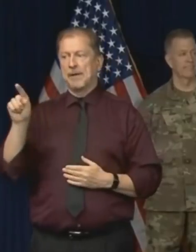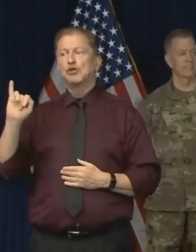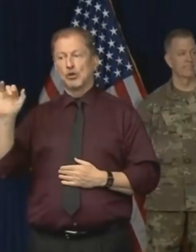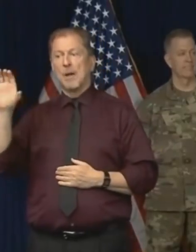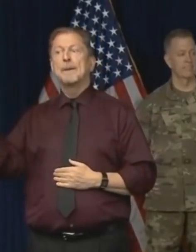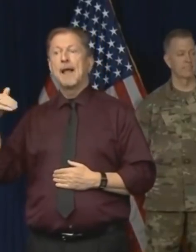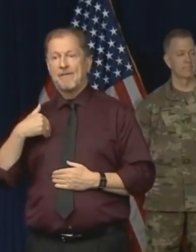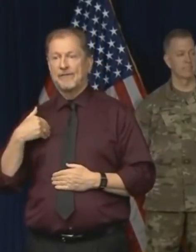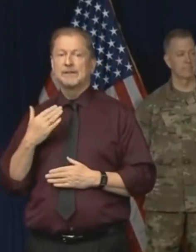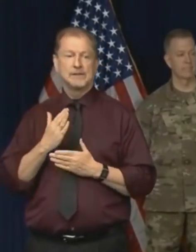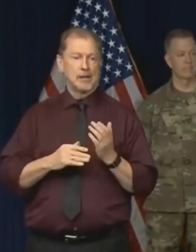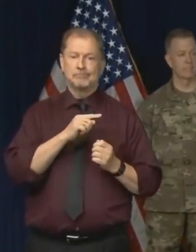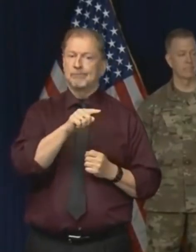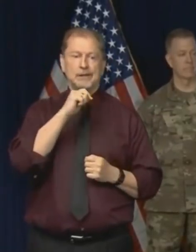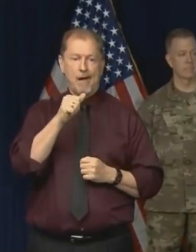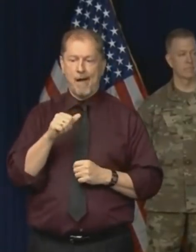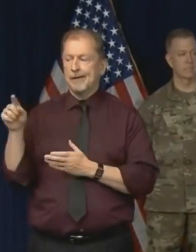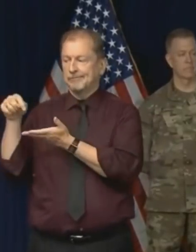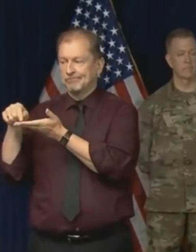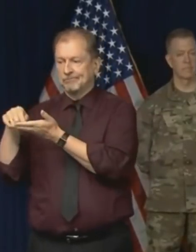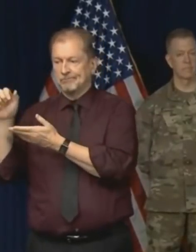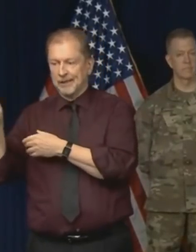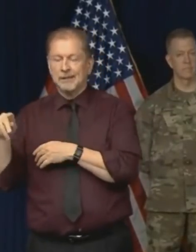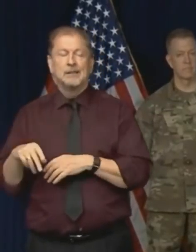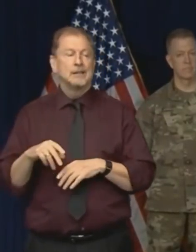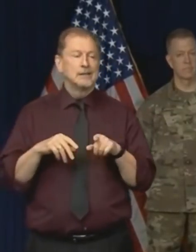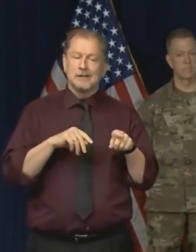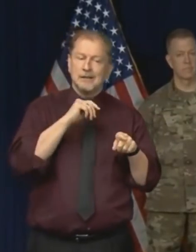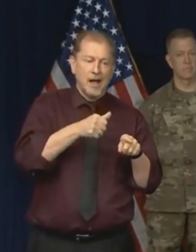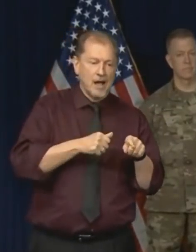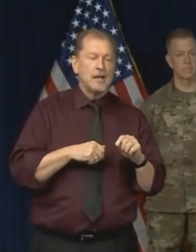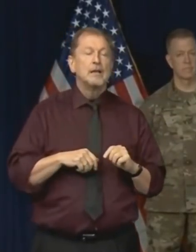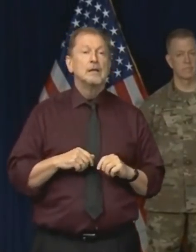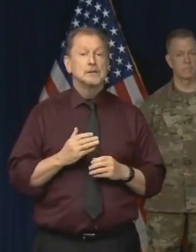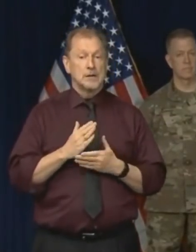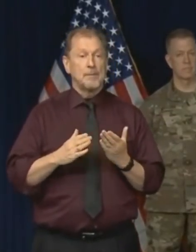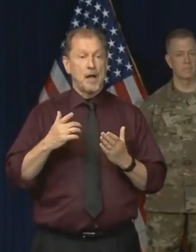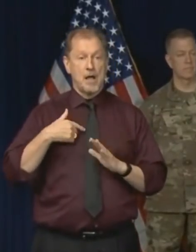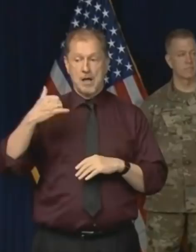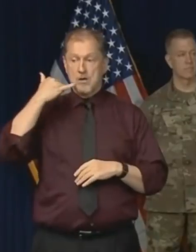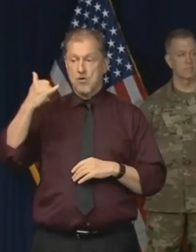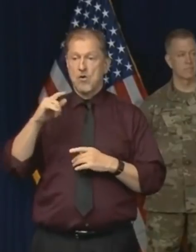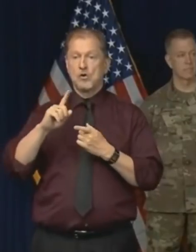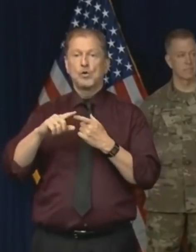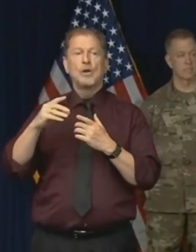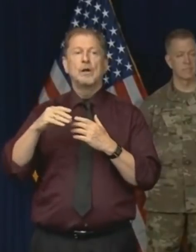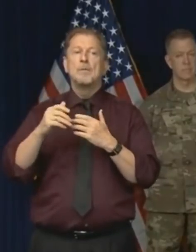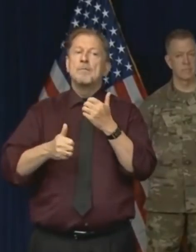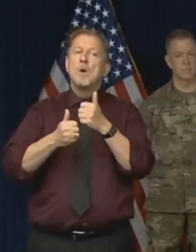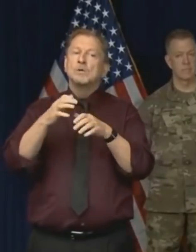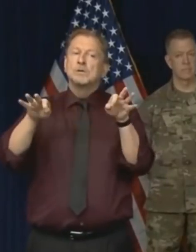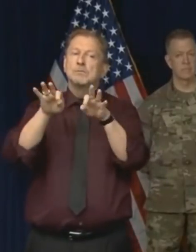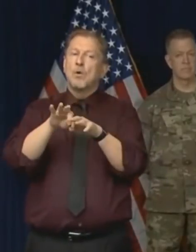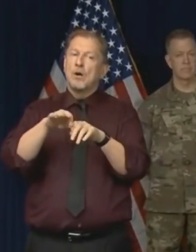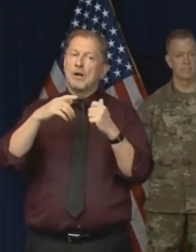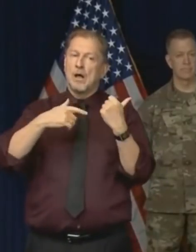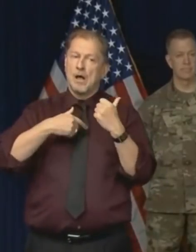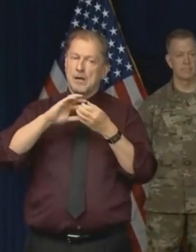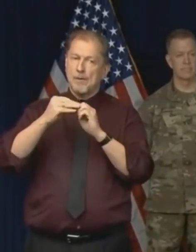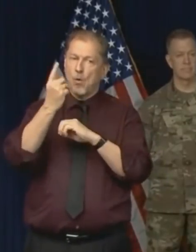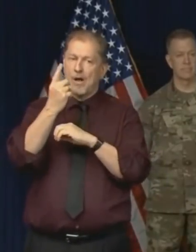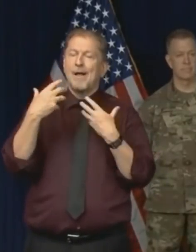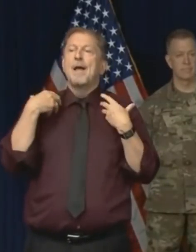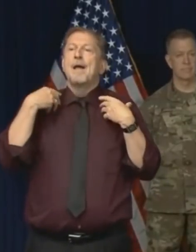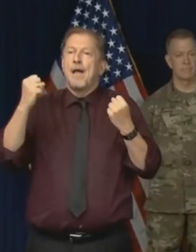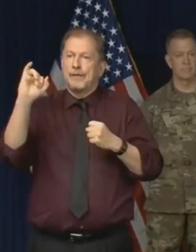And the insurance calls that I really was focused on and that I've made personally have been to the leaders of our health insurance companies to make sure that